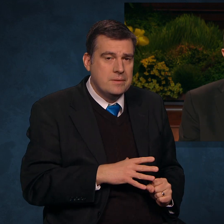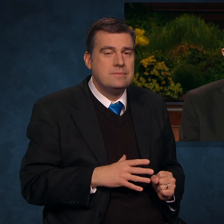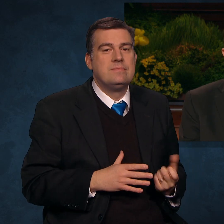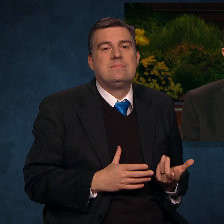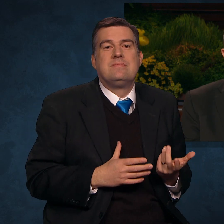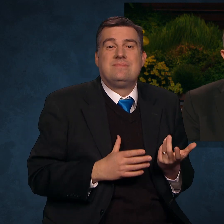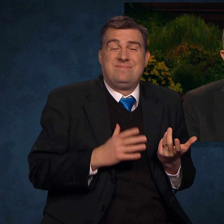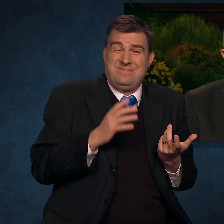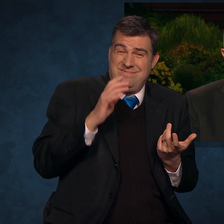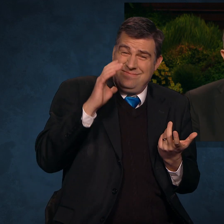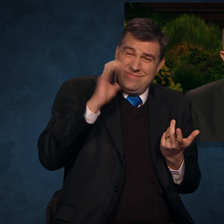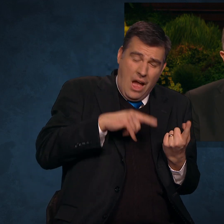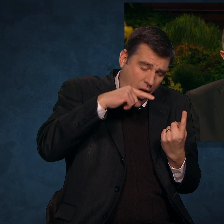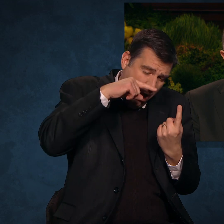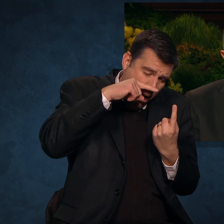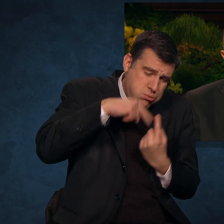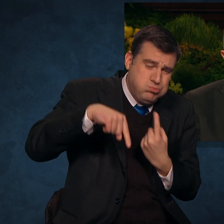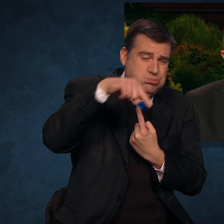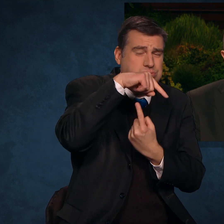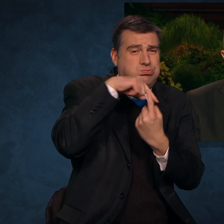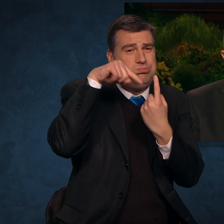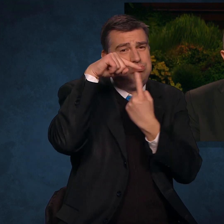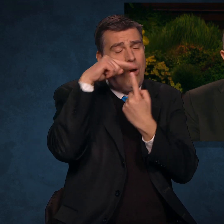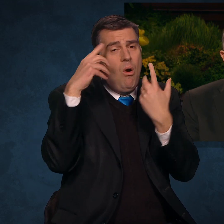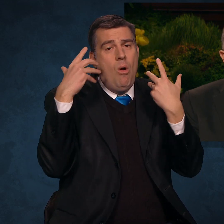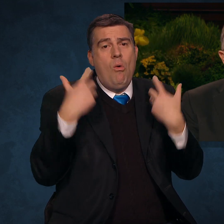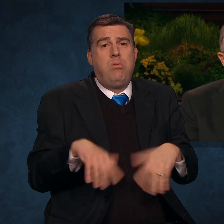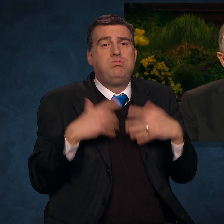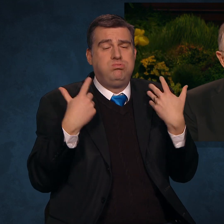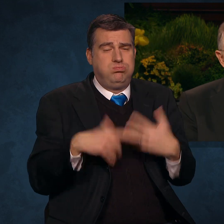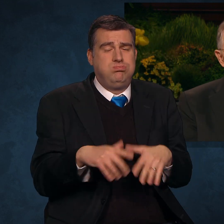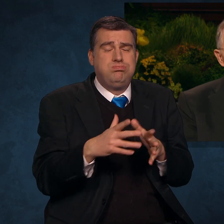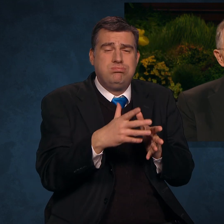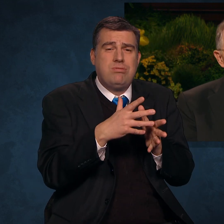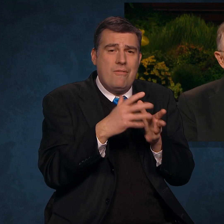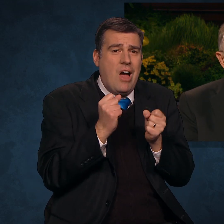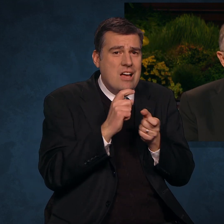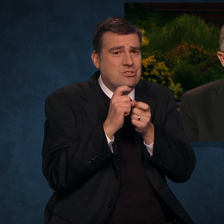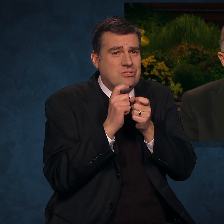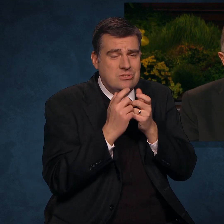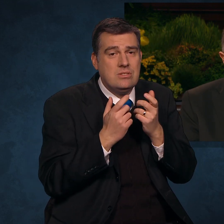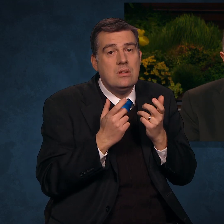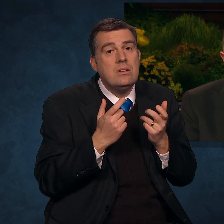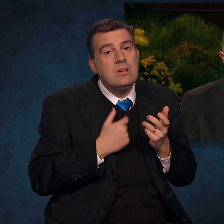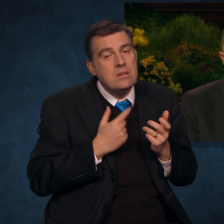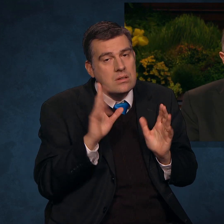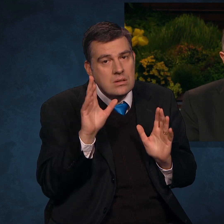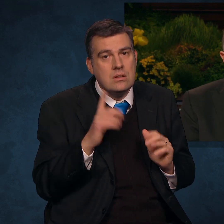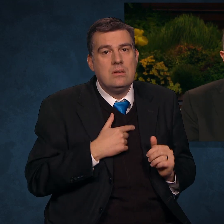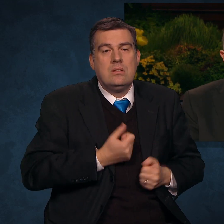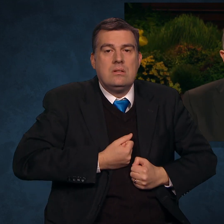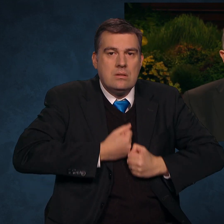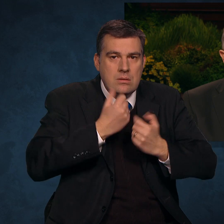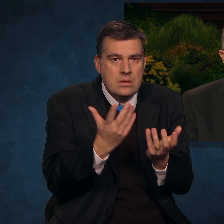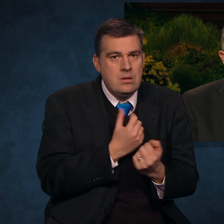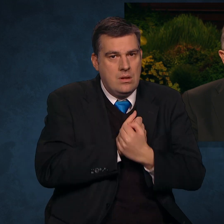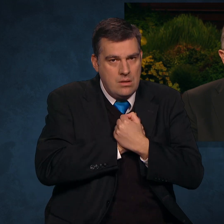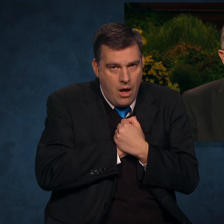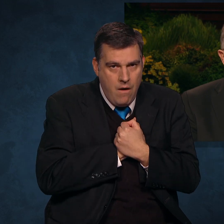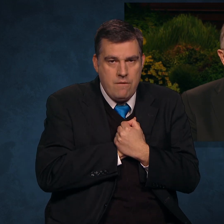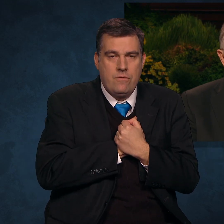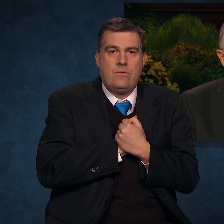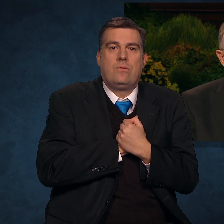whirlwind of enormous velocity. I want to express my love and admiration for those who